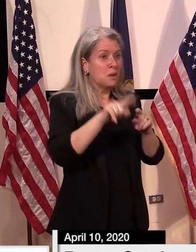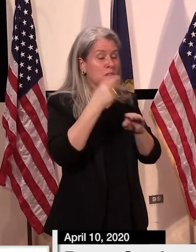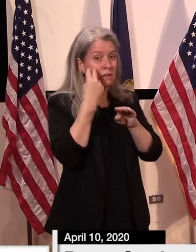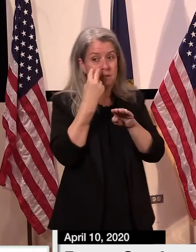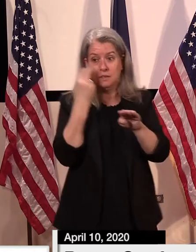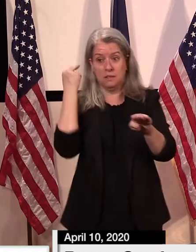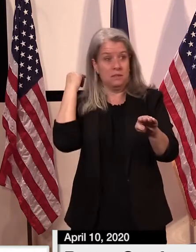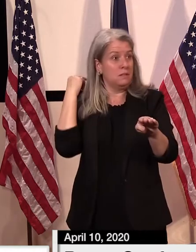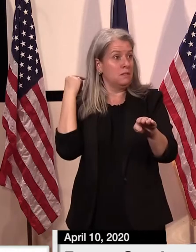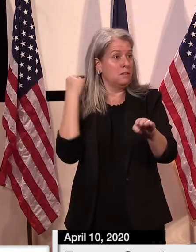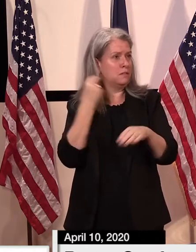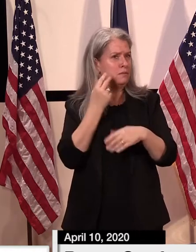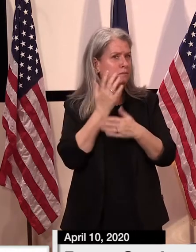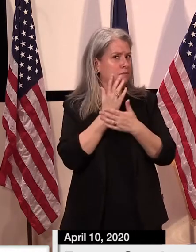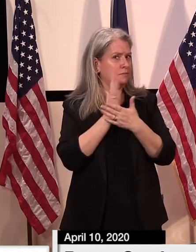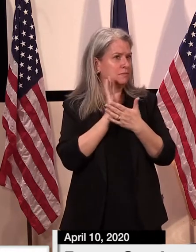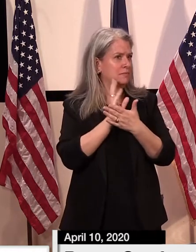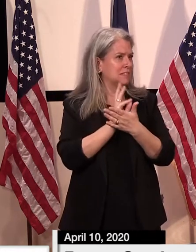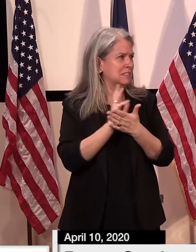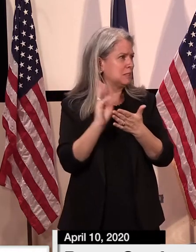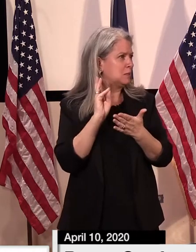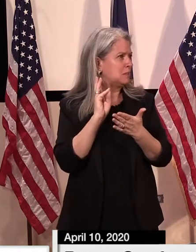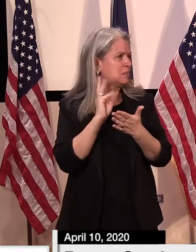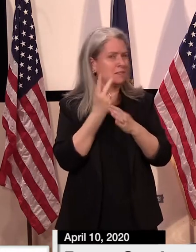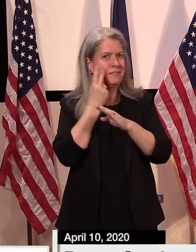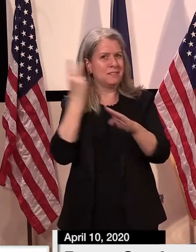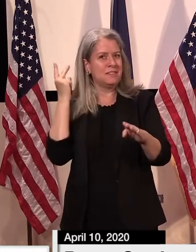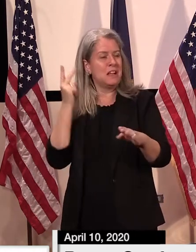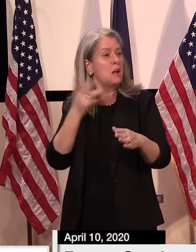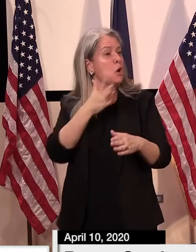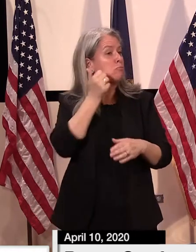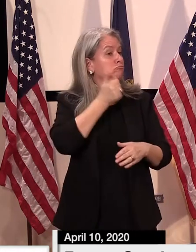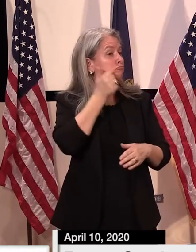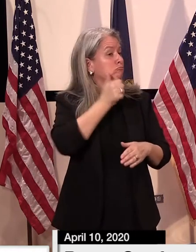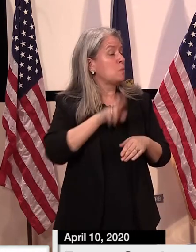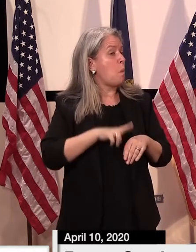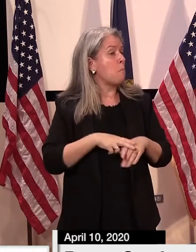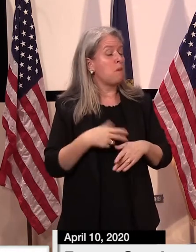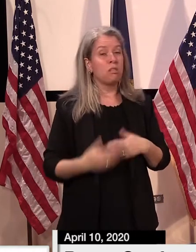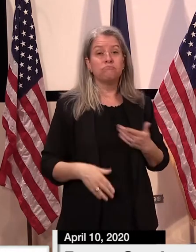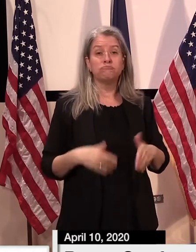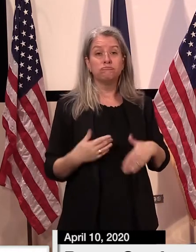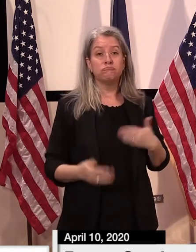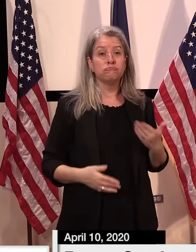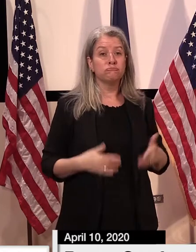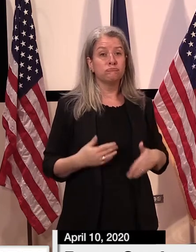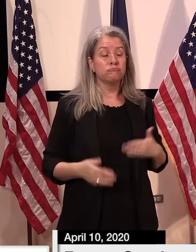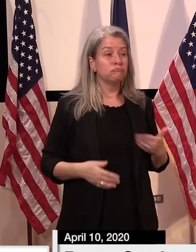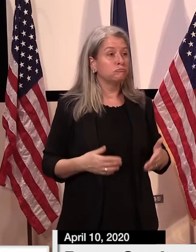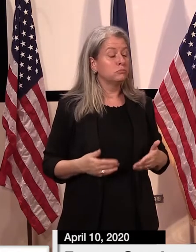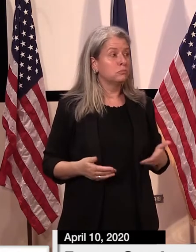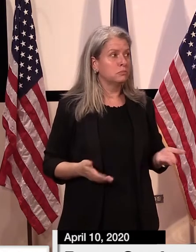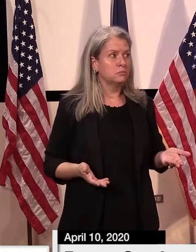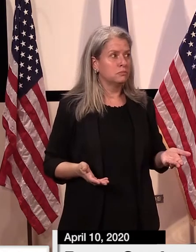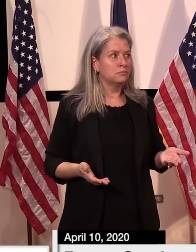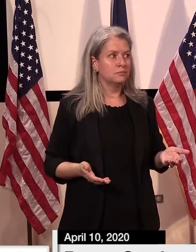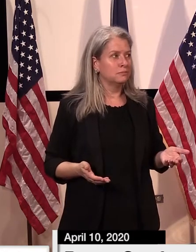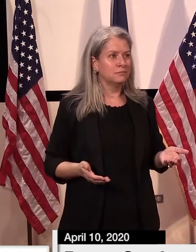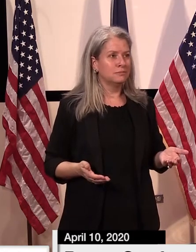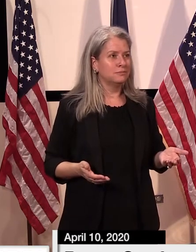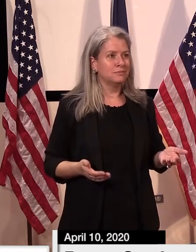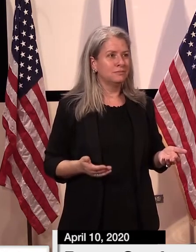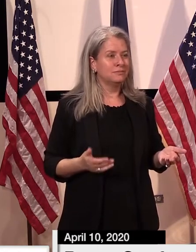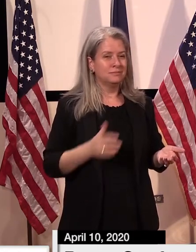just five weeks ago, six weeks ago. Our life was normal. And today, it's far from normal for